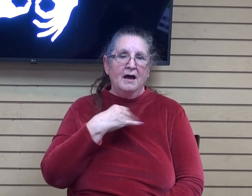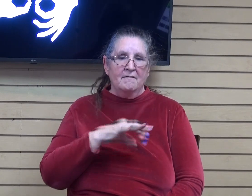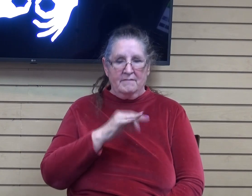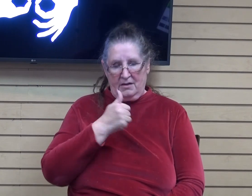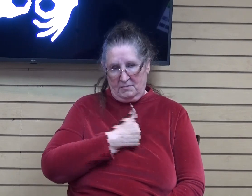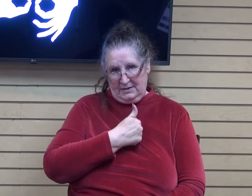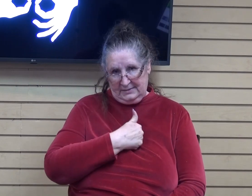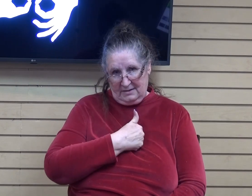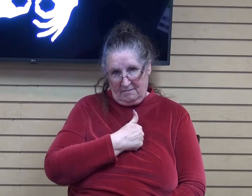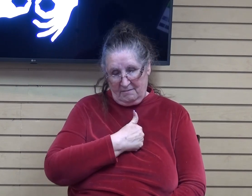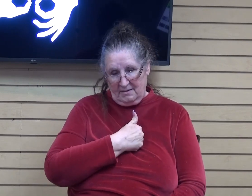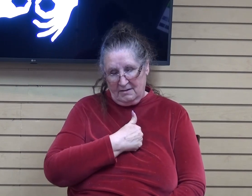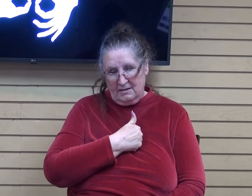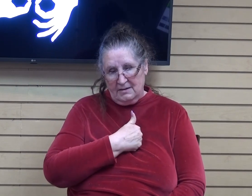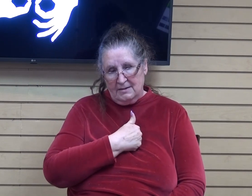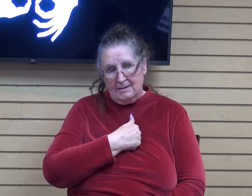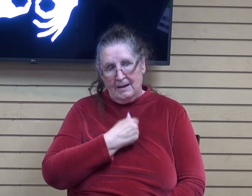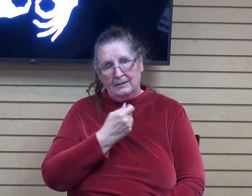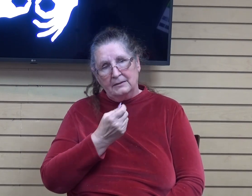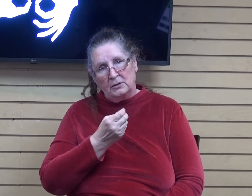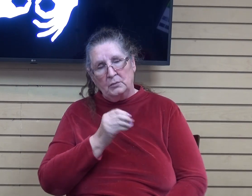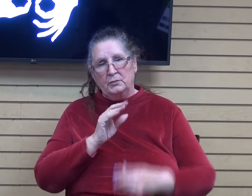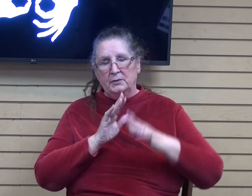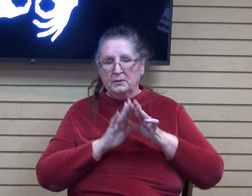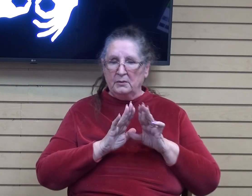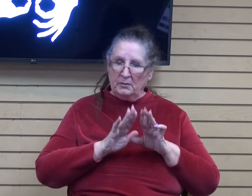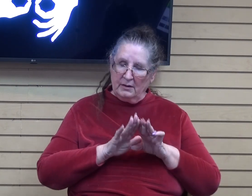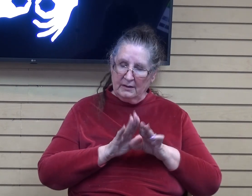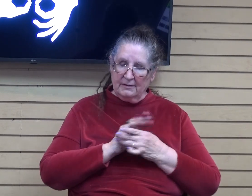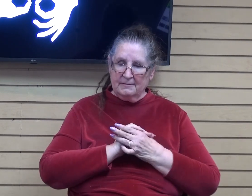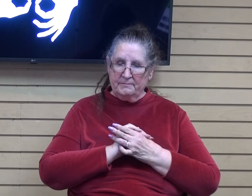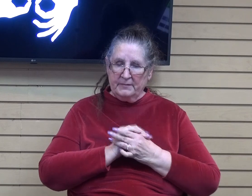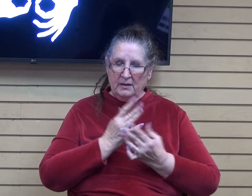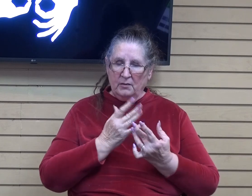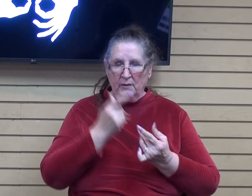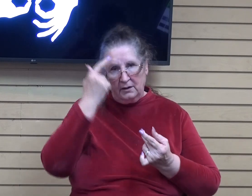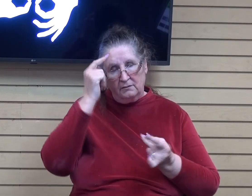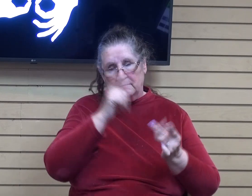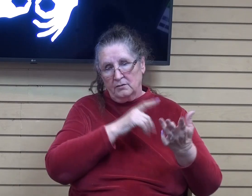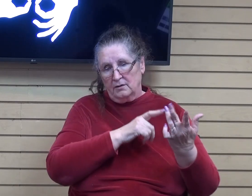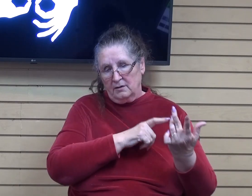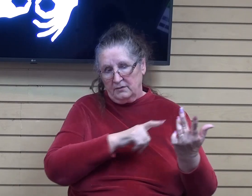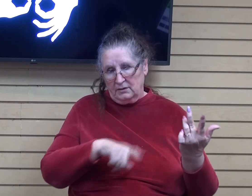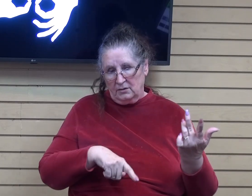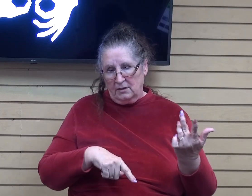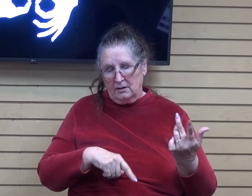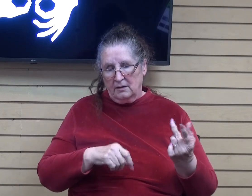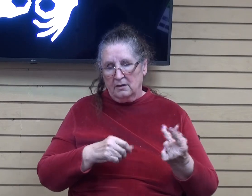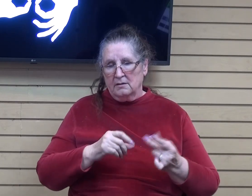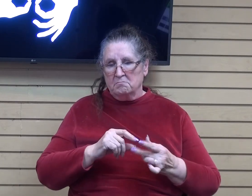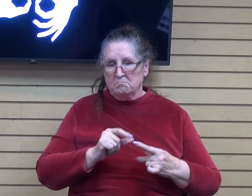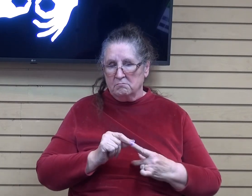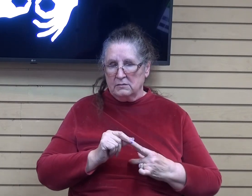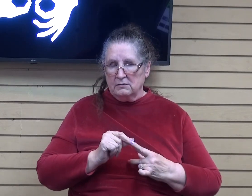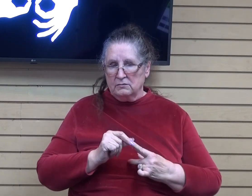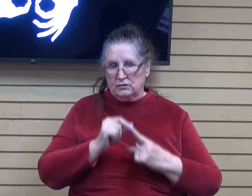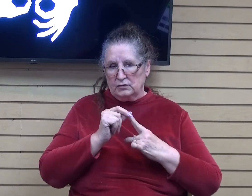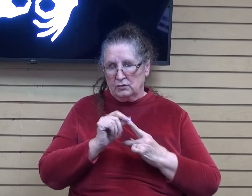being a little more quiet and waiting on the lord in certain situations um in my